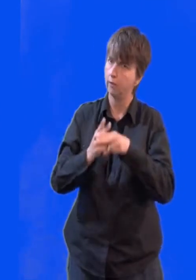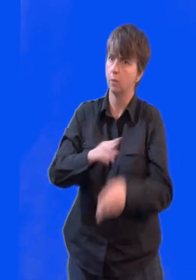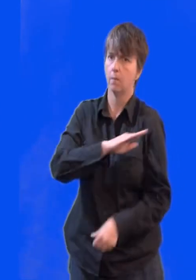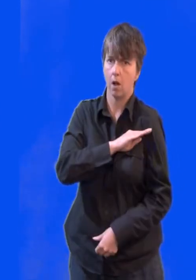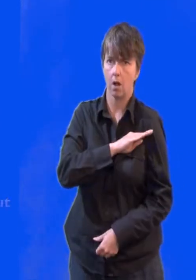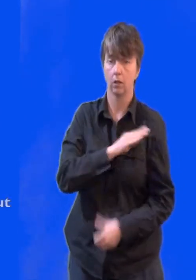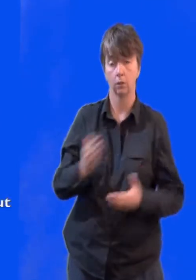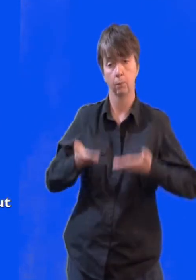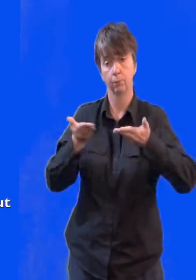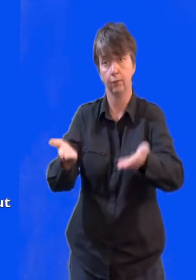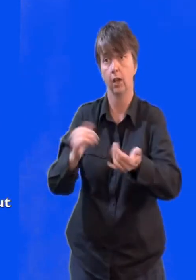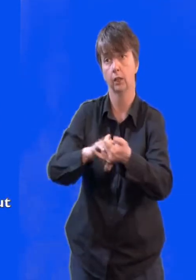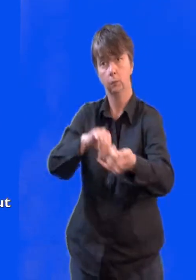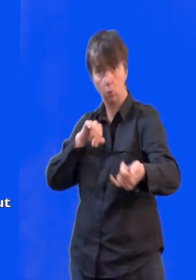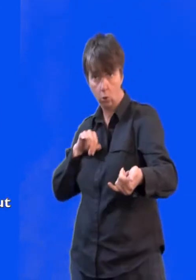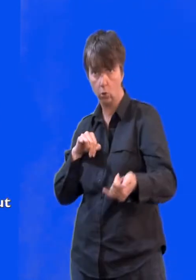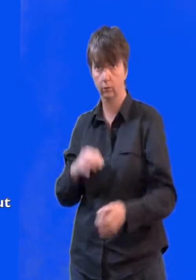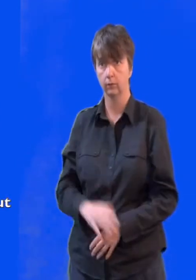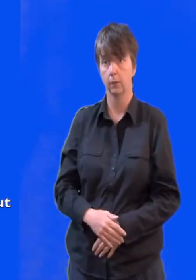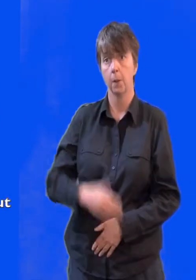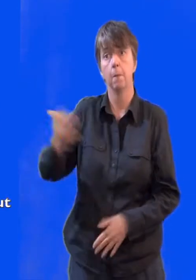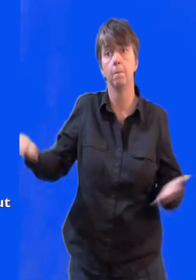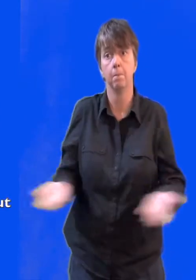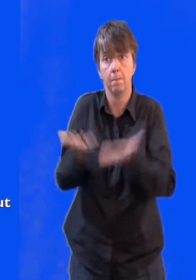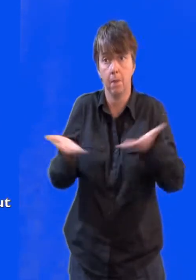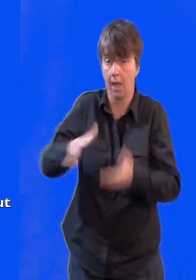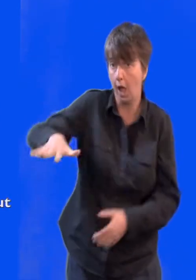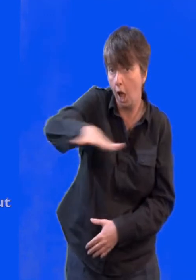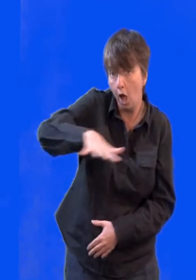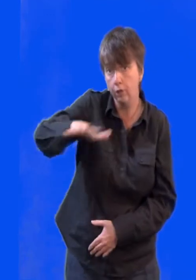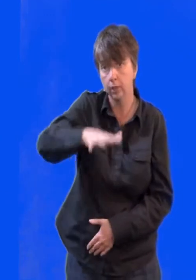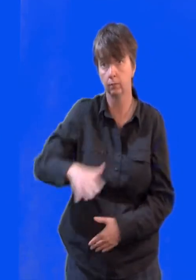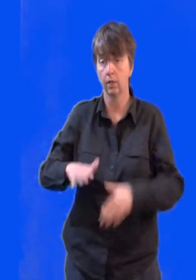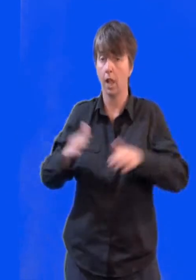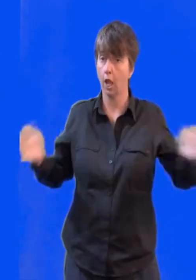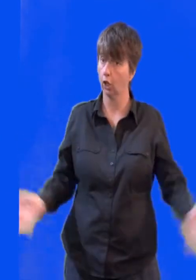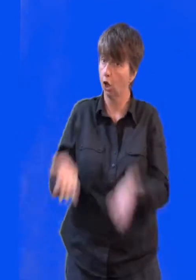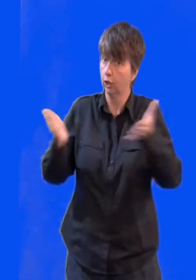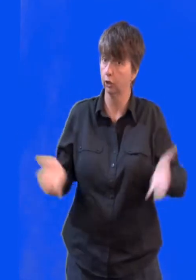Puts some stuff for us to do like sports. Looks at the play area and helps us stay fit